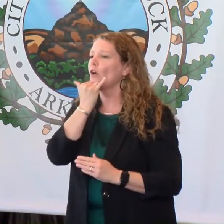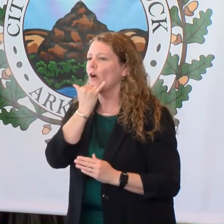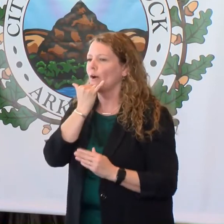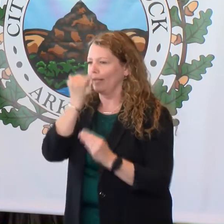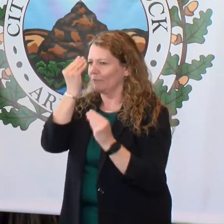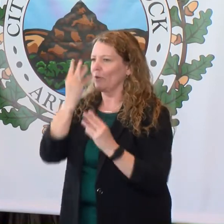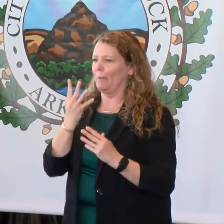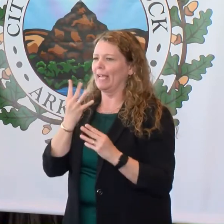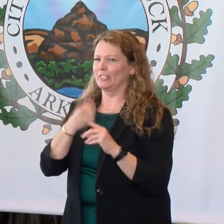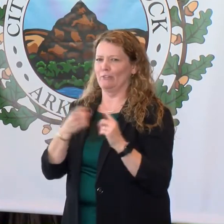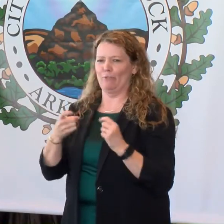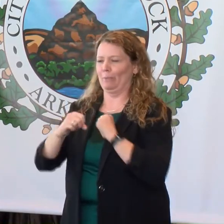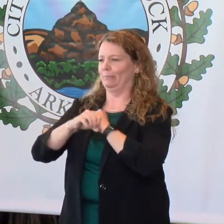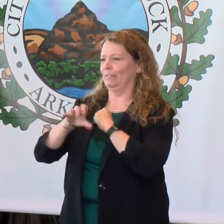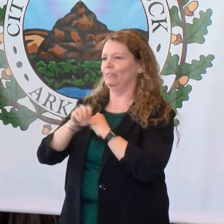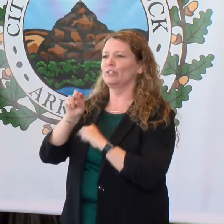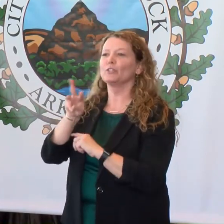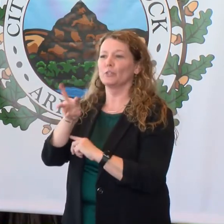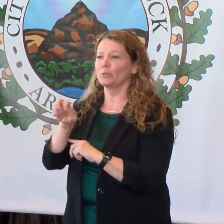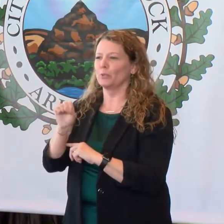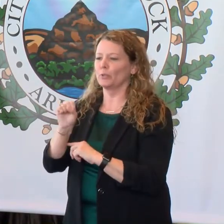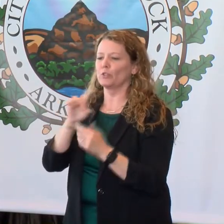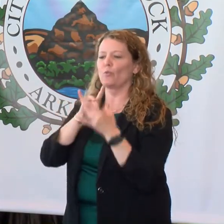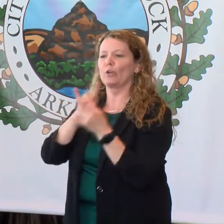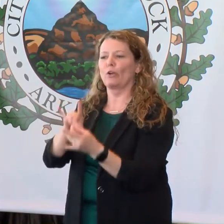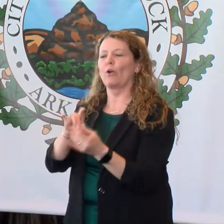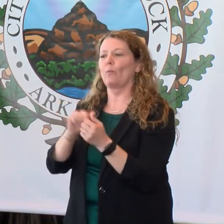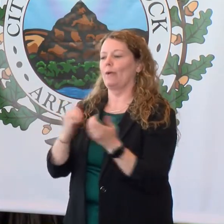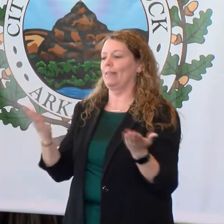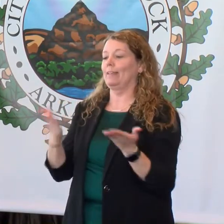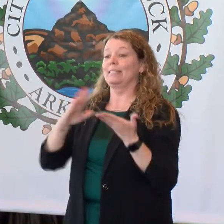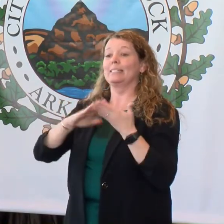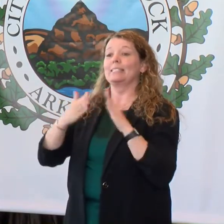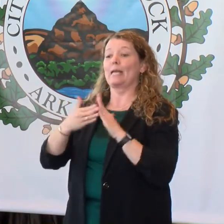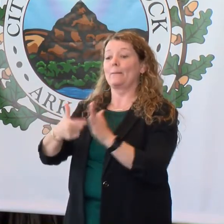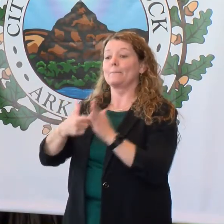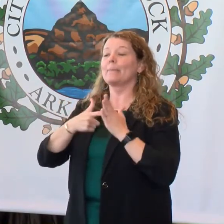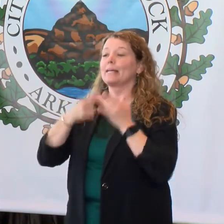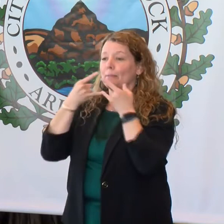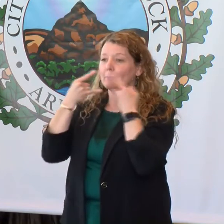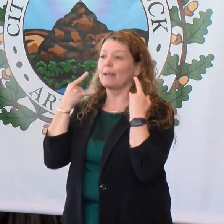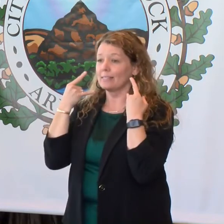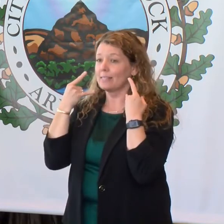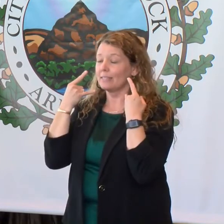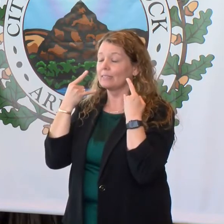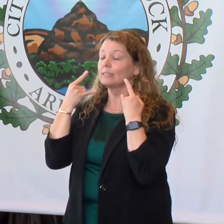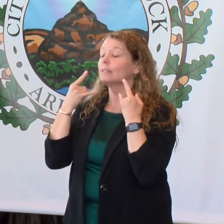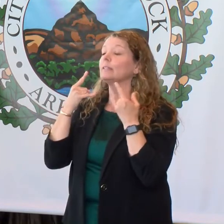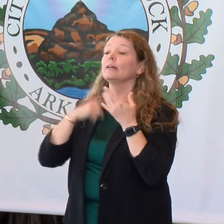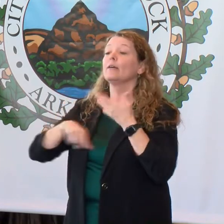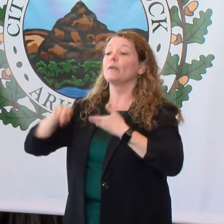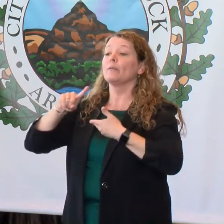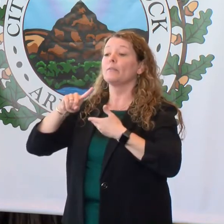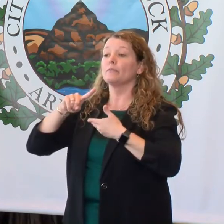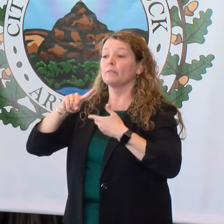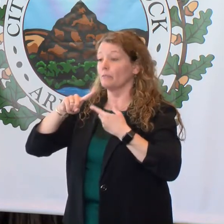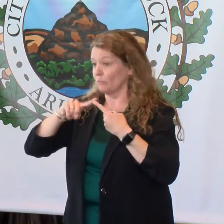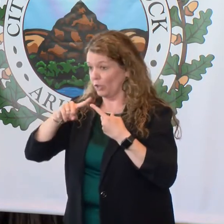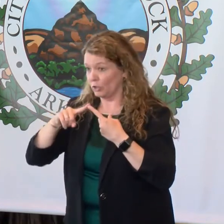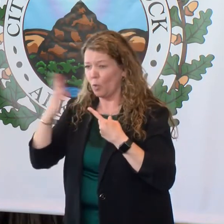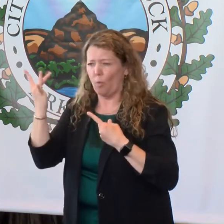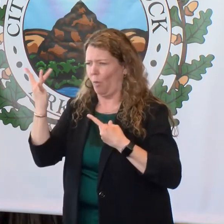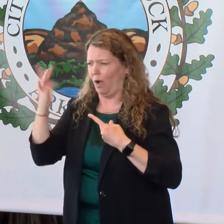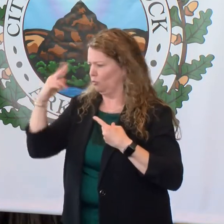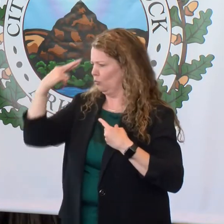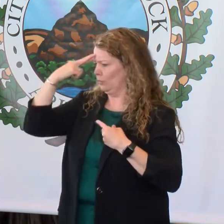news outlet as it relates to our city's mask mandate. We want to ensure, number one, the reason why we have